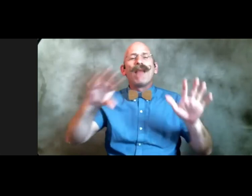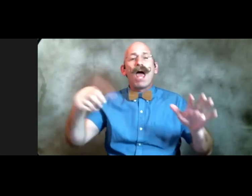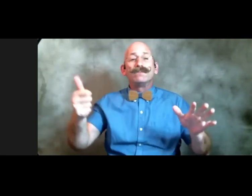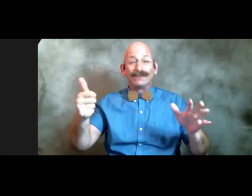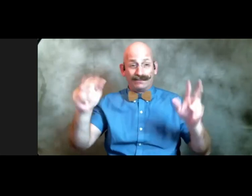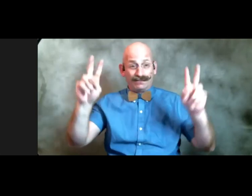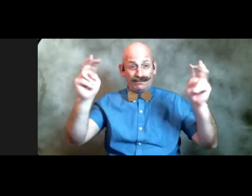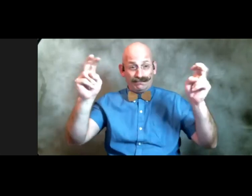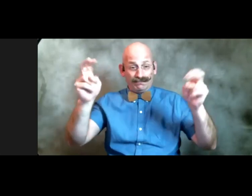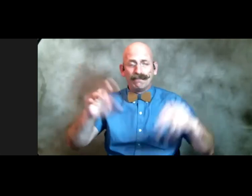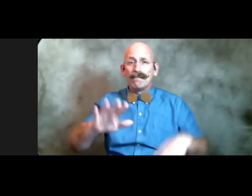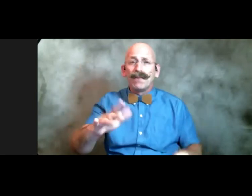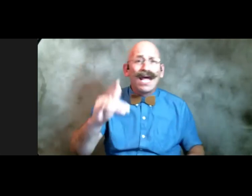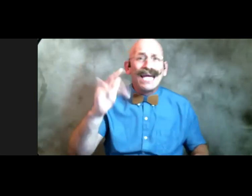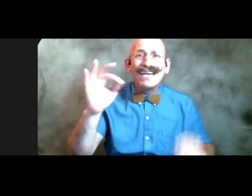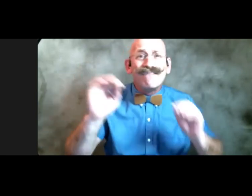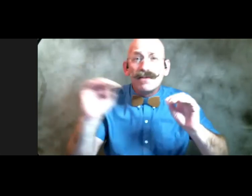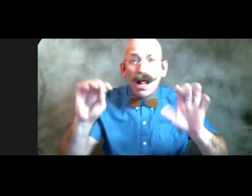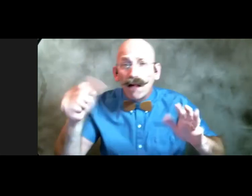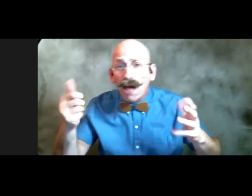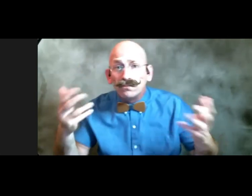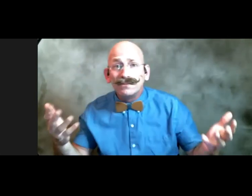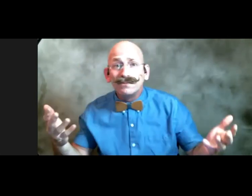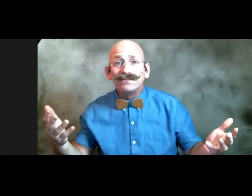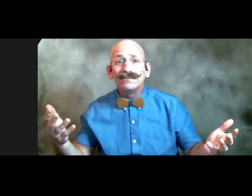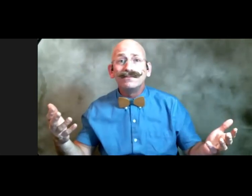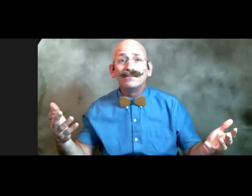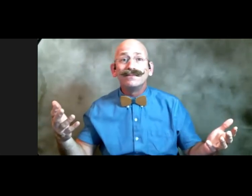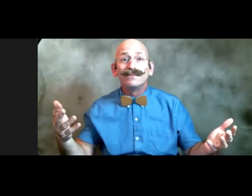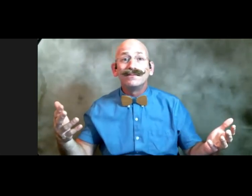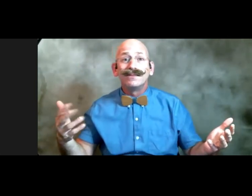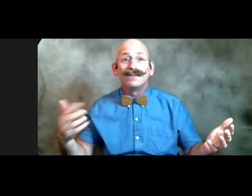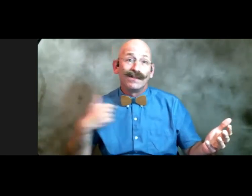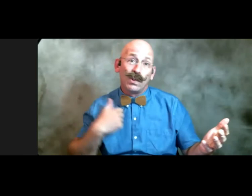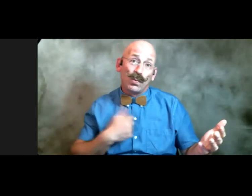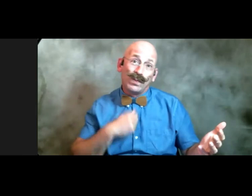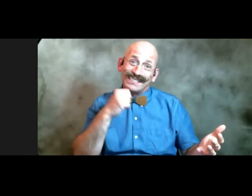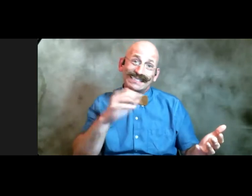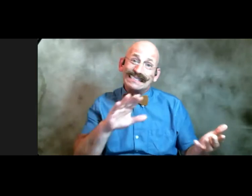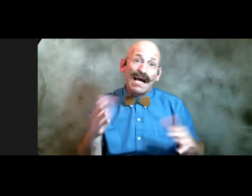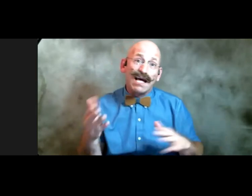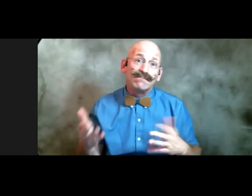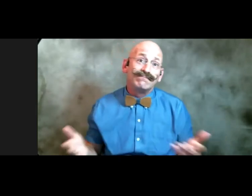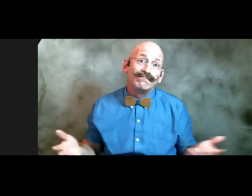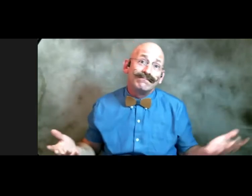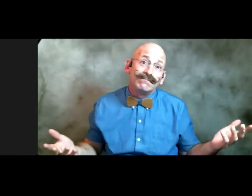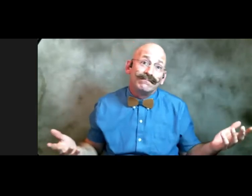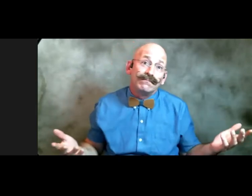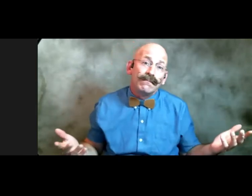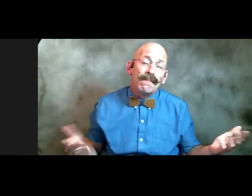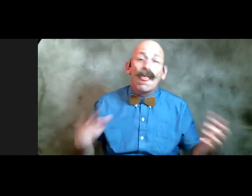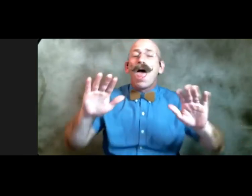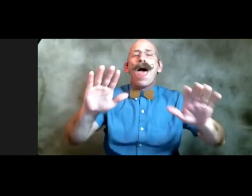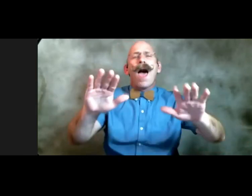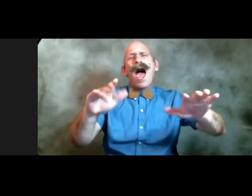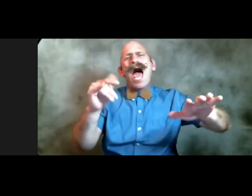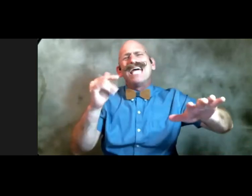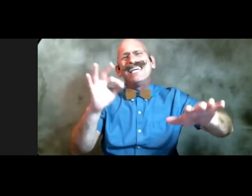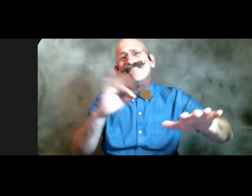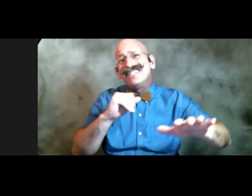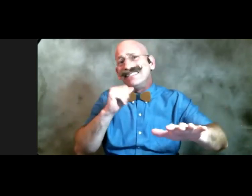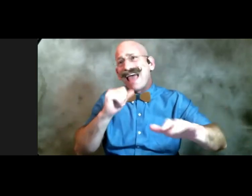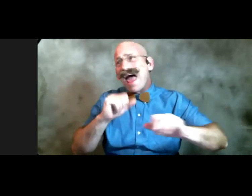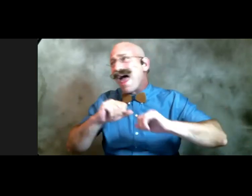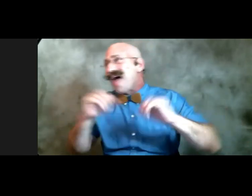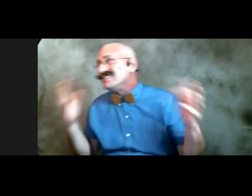if nothing else we didn't die if nothing else the